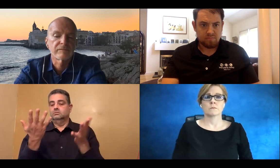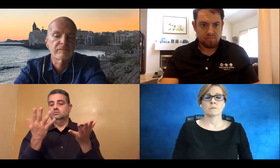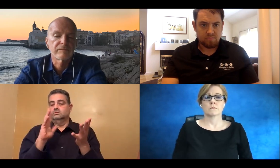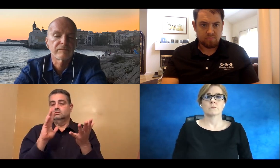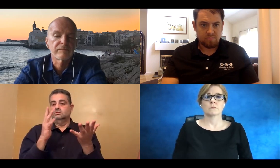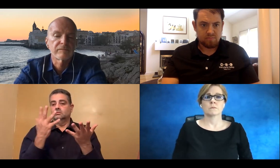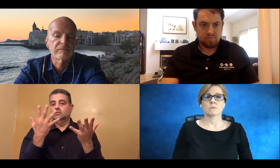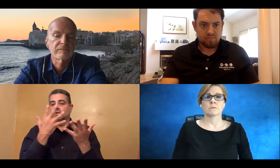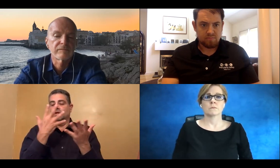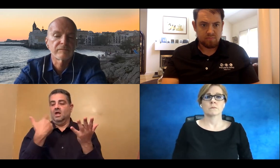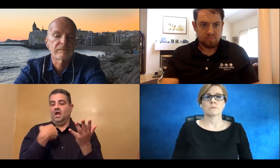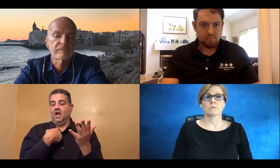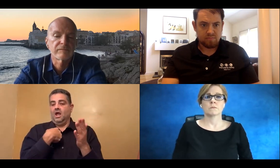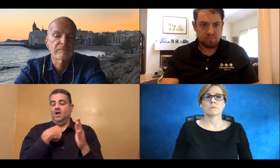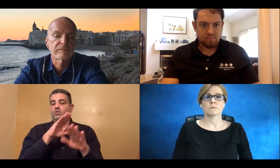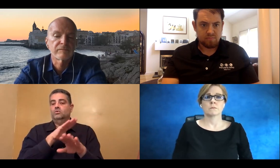quickly.